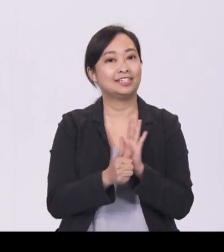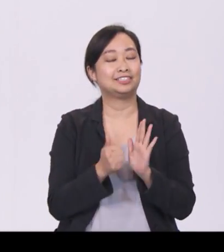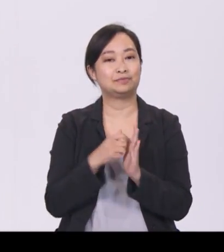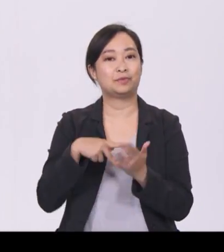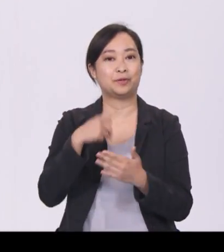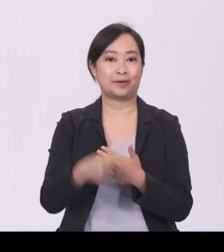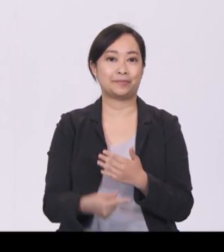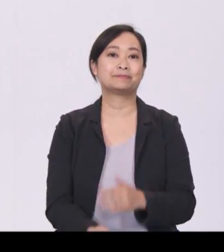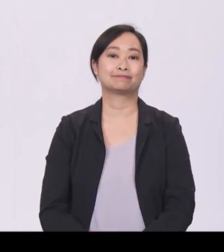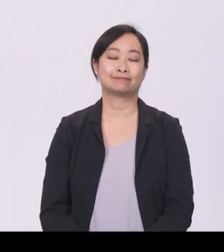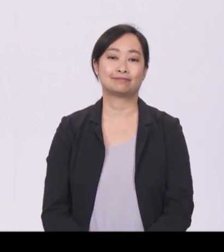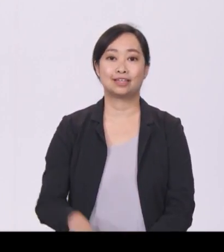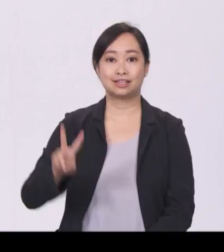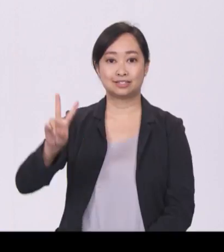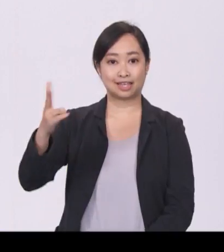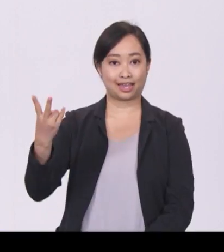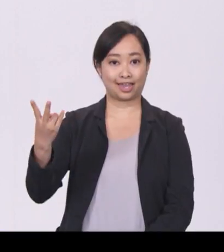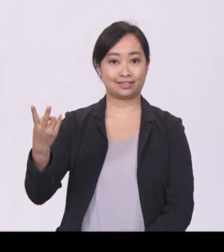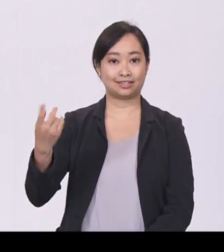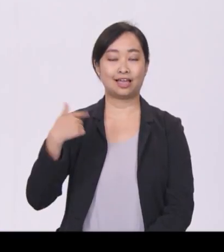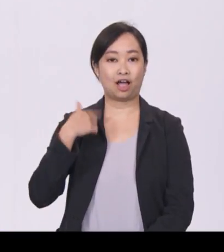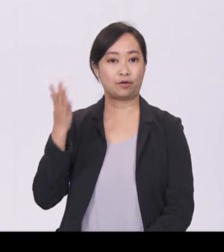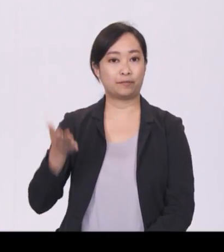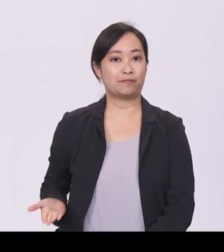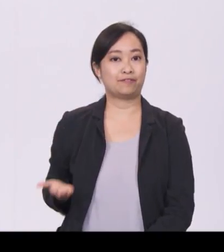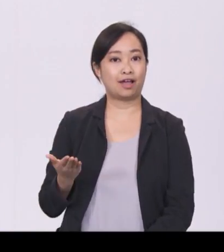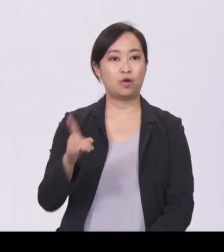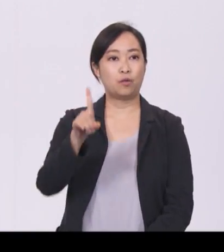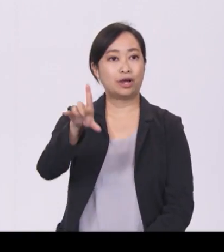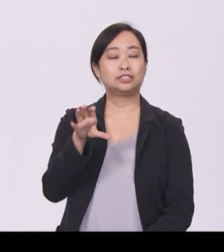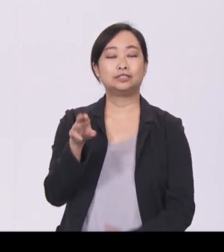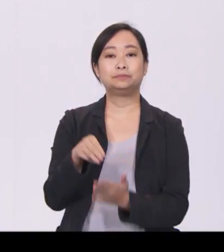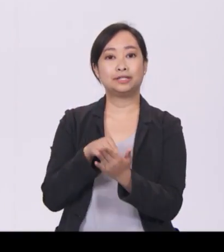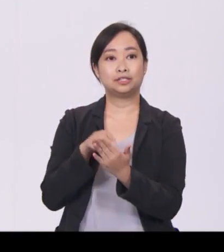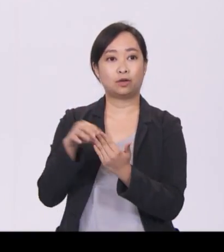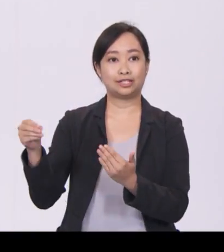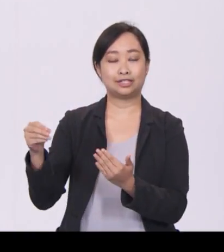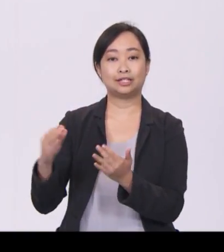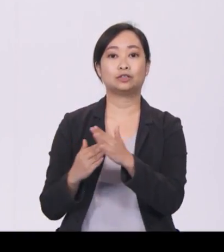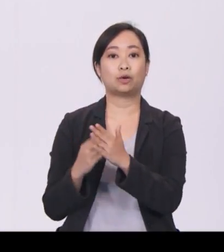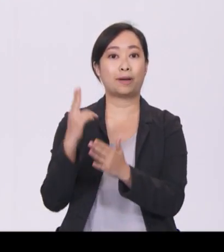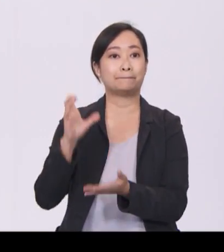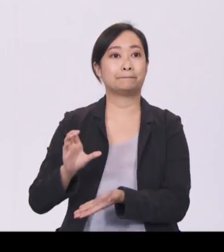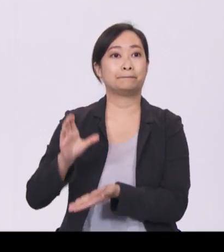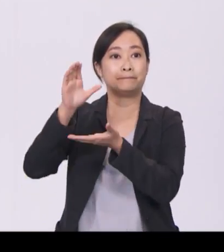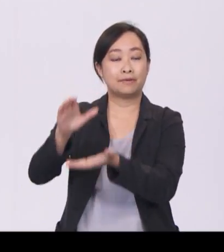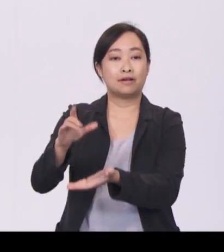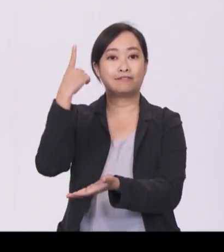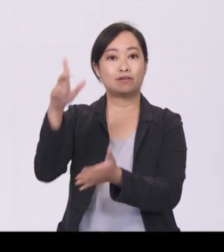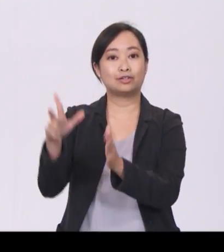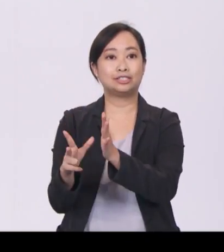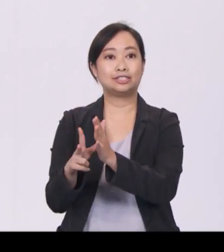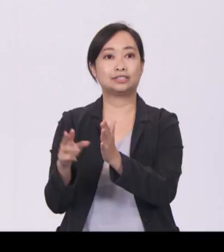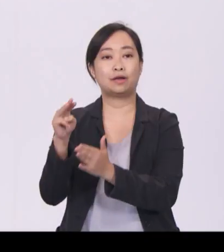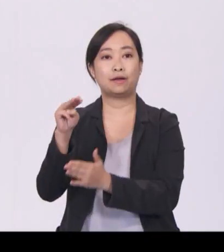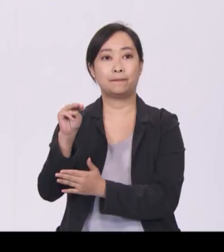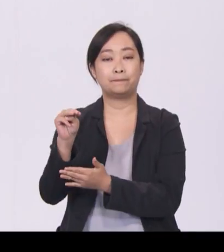Second, I will provide a $100 million top-up to the Seniors' Mobility and Enliabling Fund, or SMF,